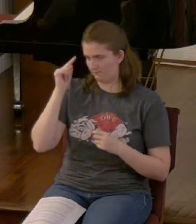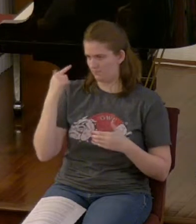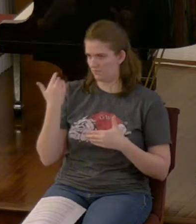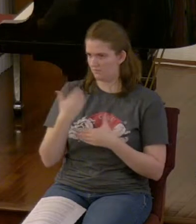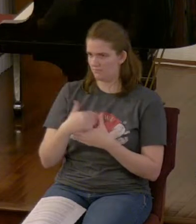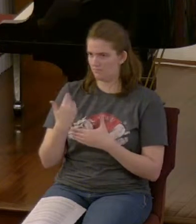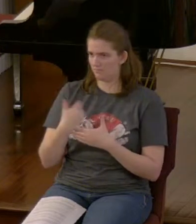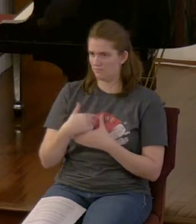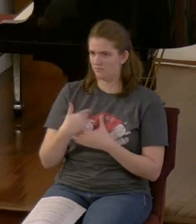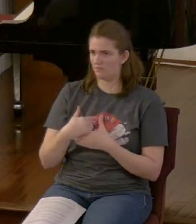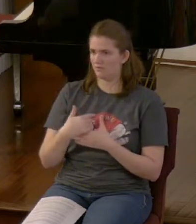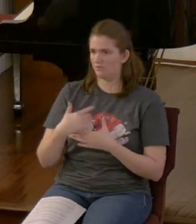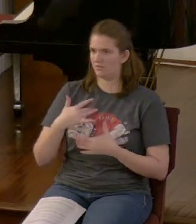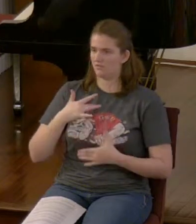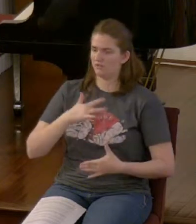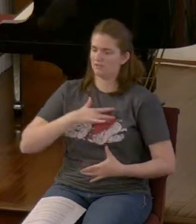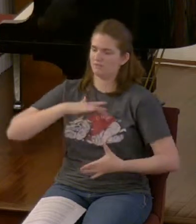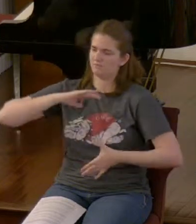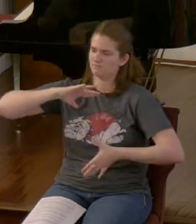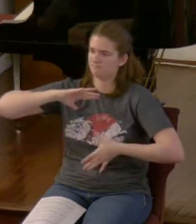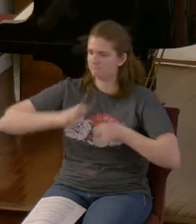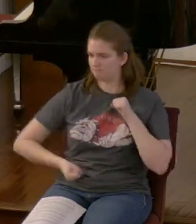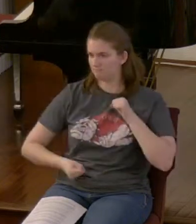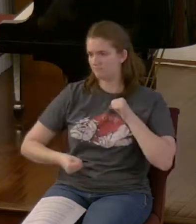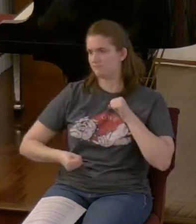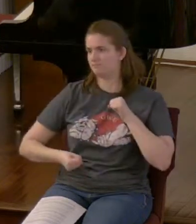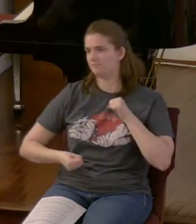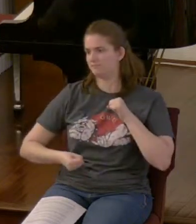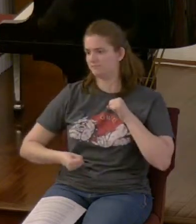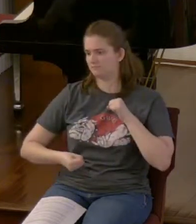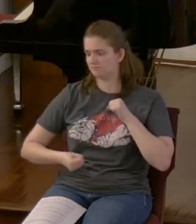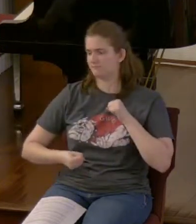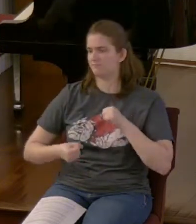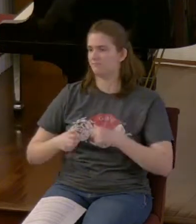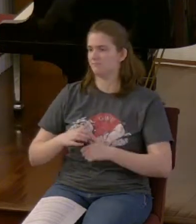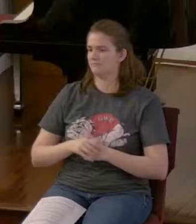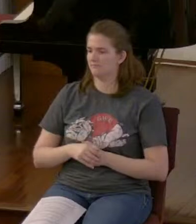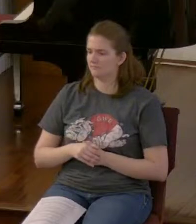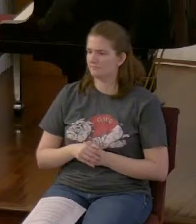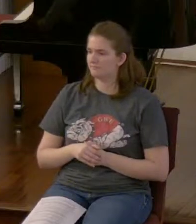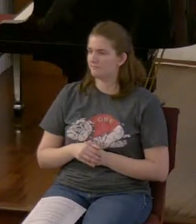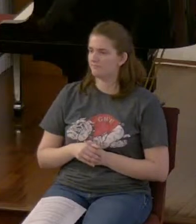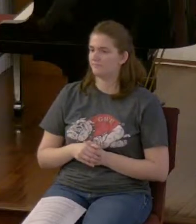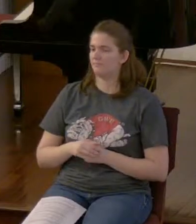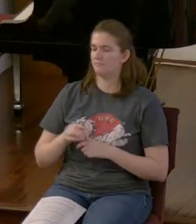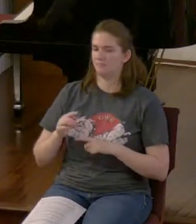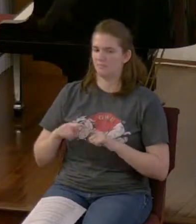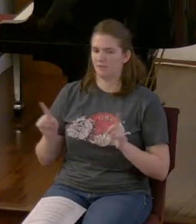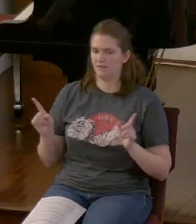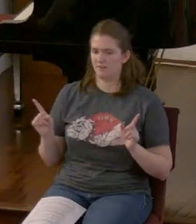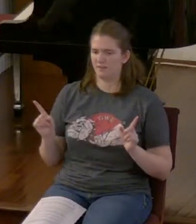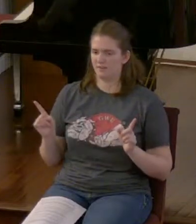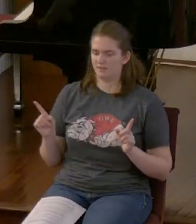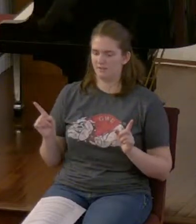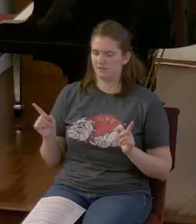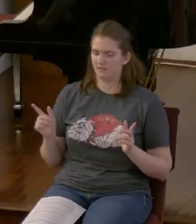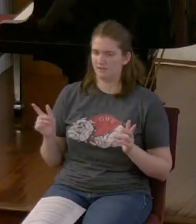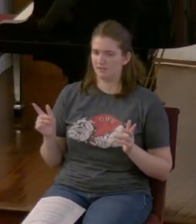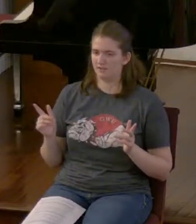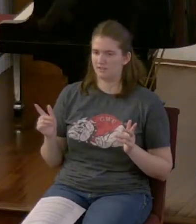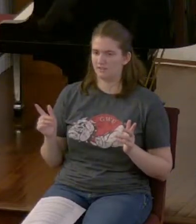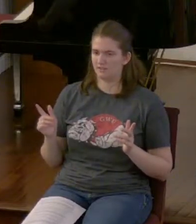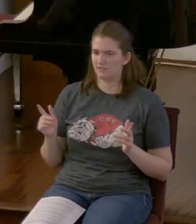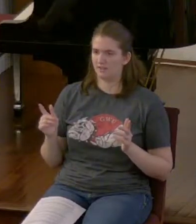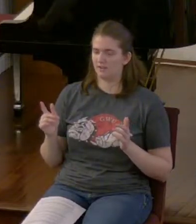It grieved him. Okay? But it distressed him. But what